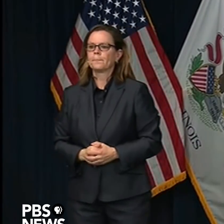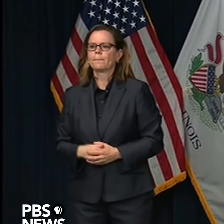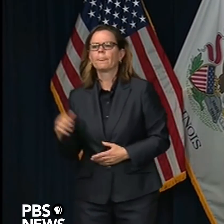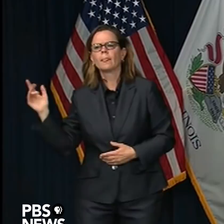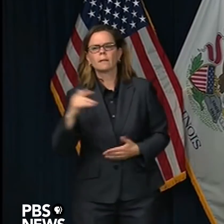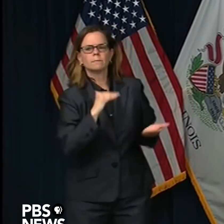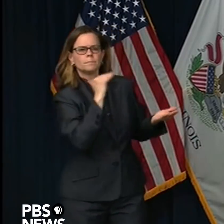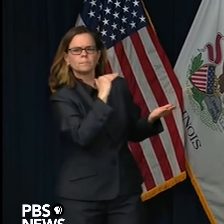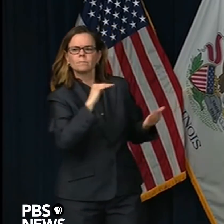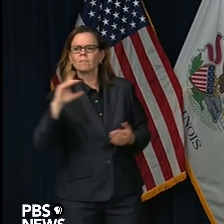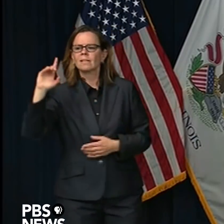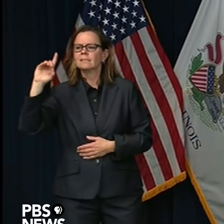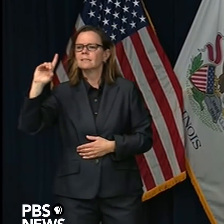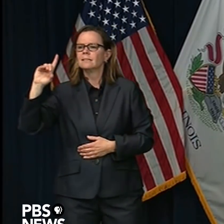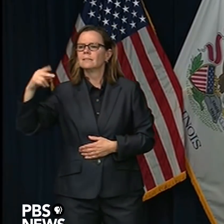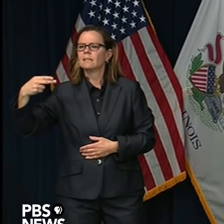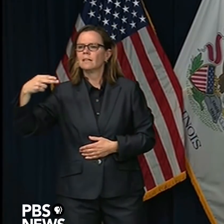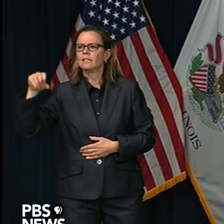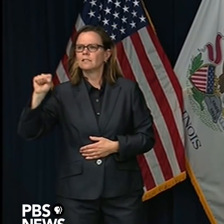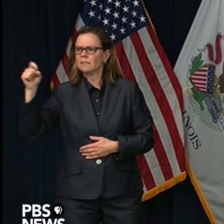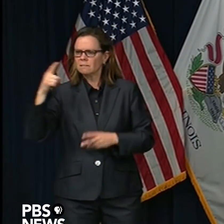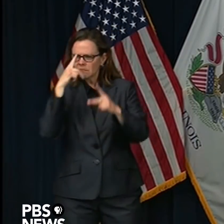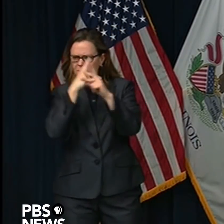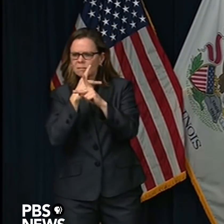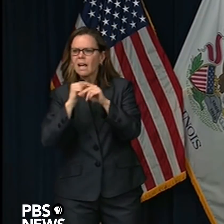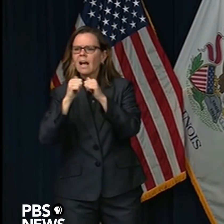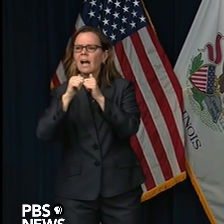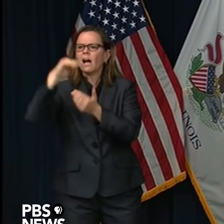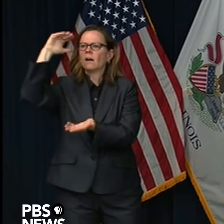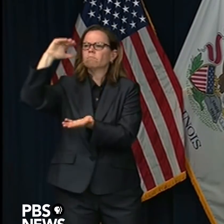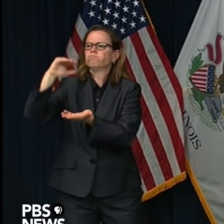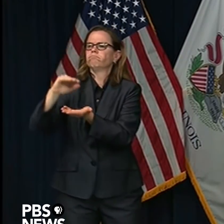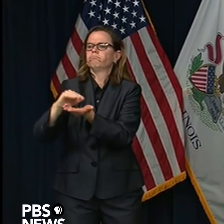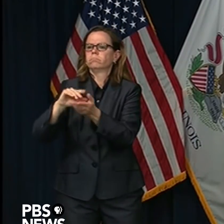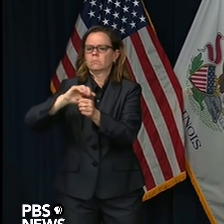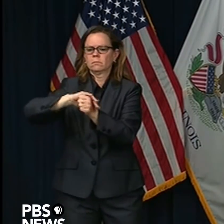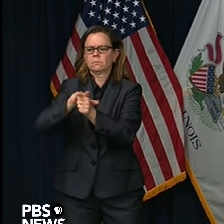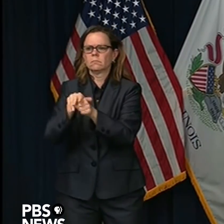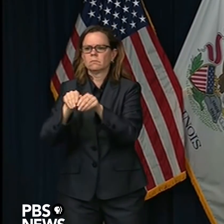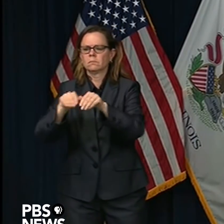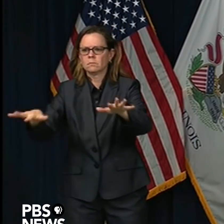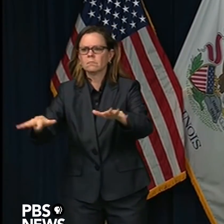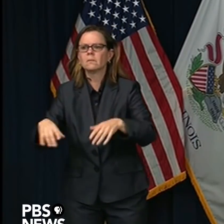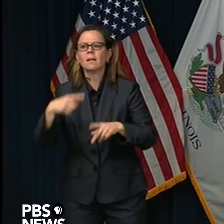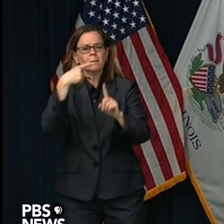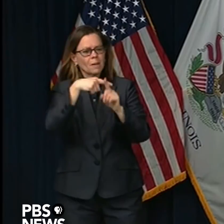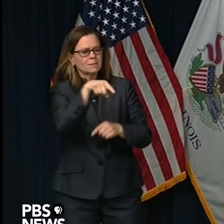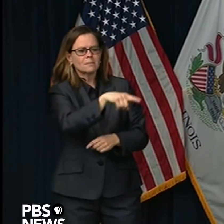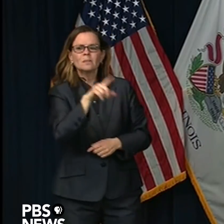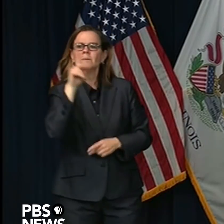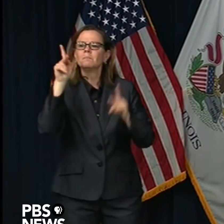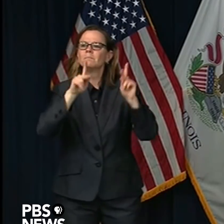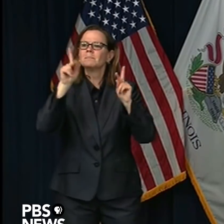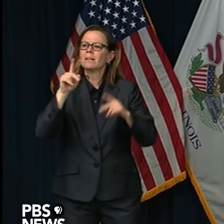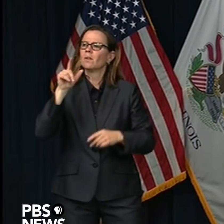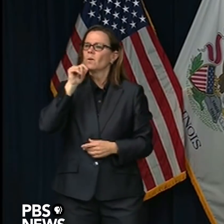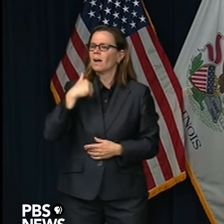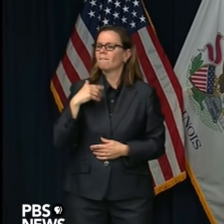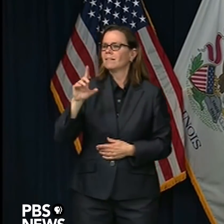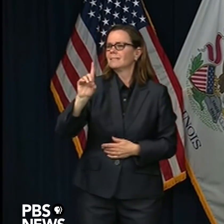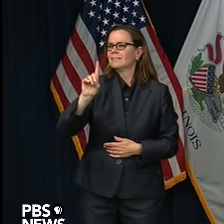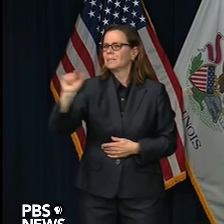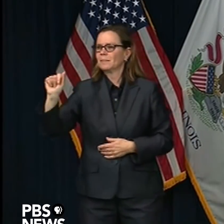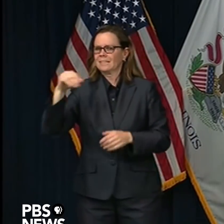residential centers for the developmentally disabled now that cases are reported, especially given the challenges that population presents, including